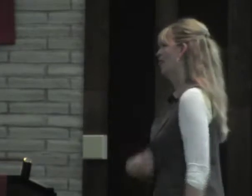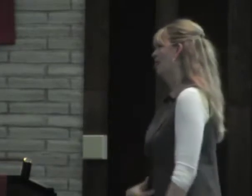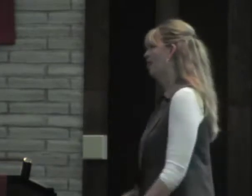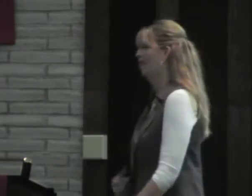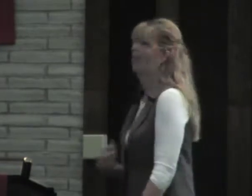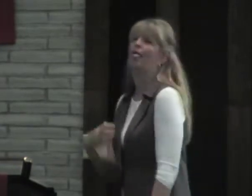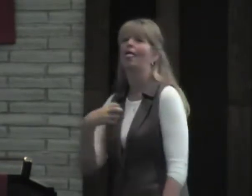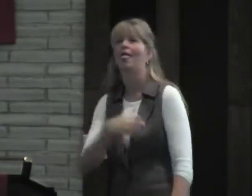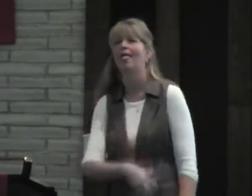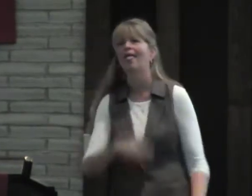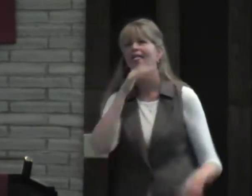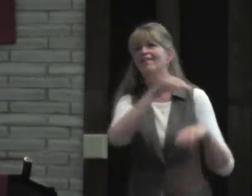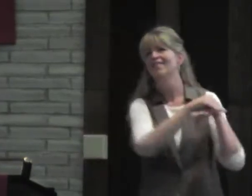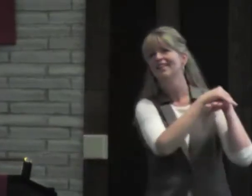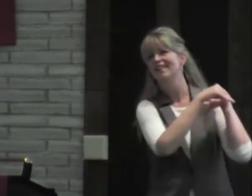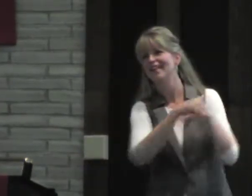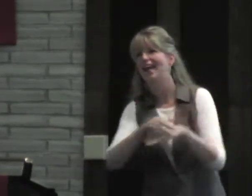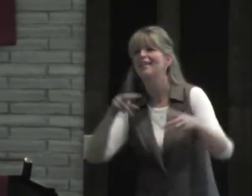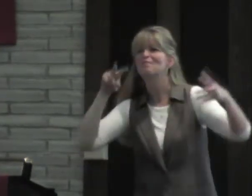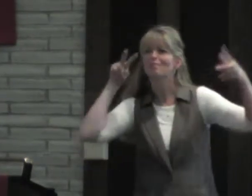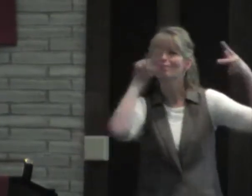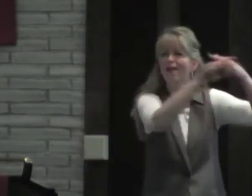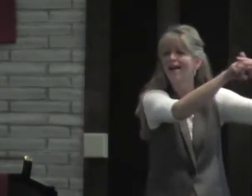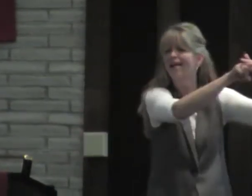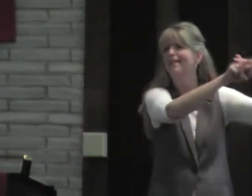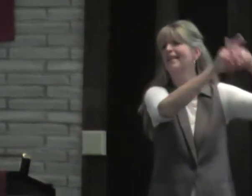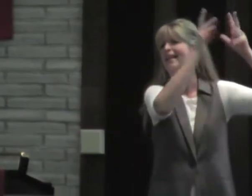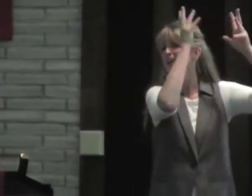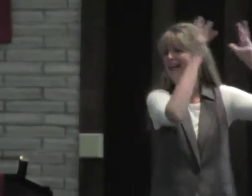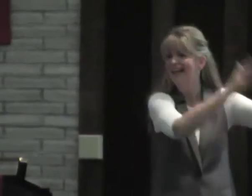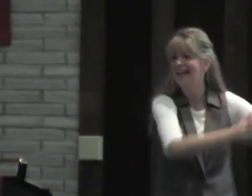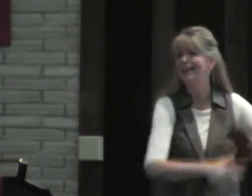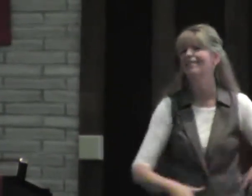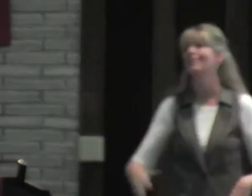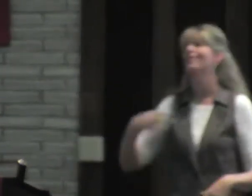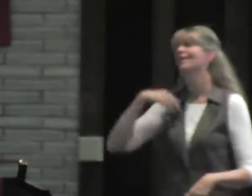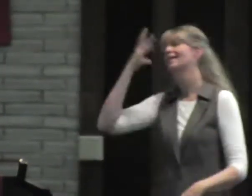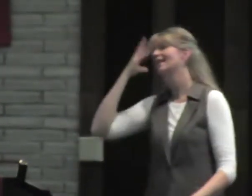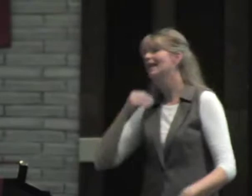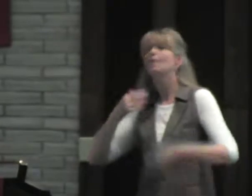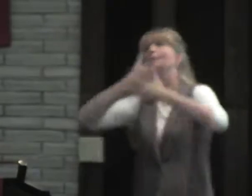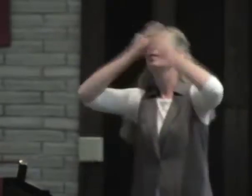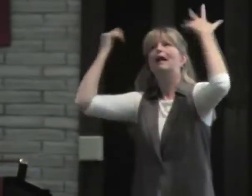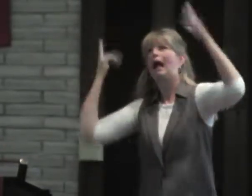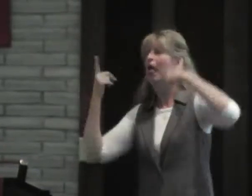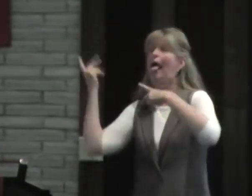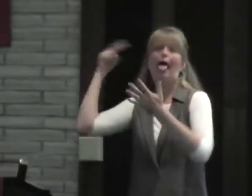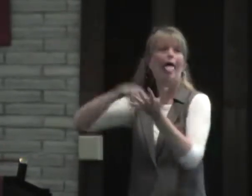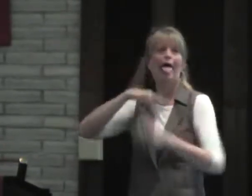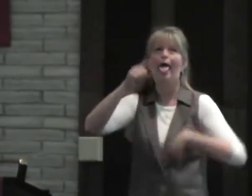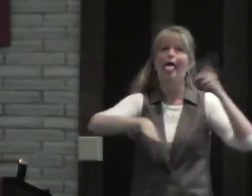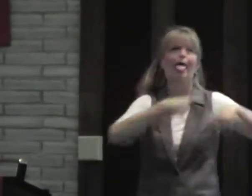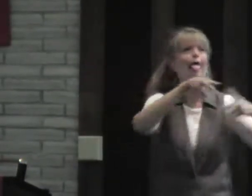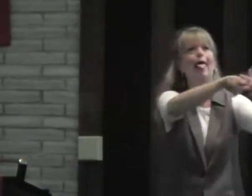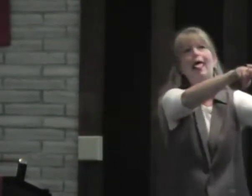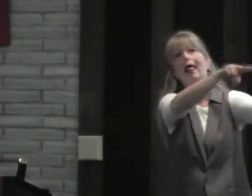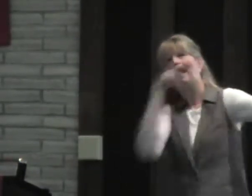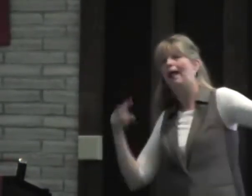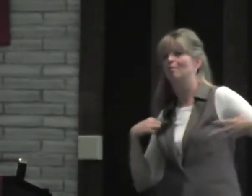That's technology. But I didn't like that. So every day, I have to, every night I have to plug it in, leave it, I go to sleep, and then if I forget, I have to